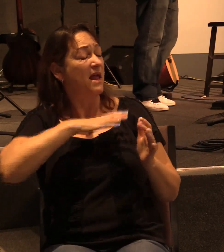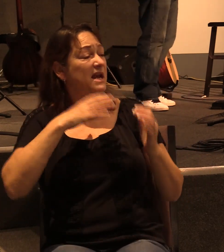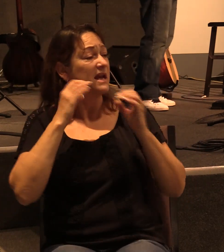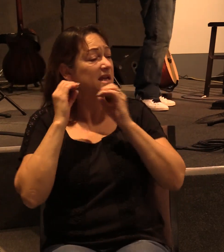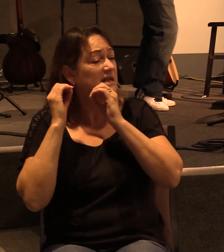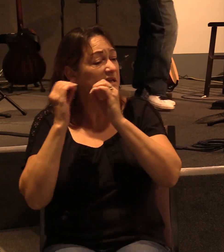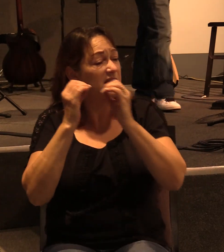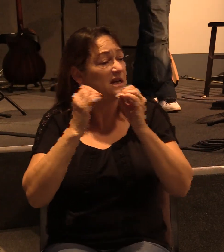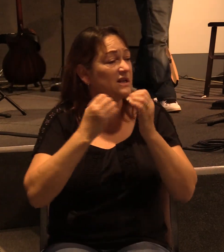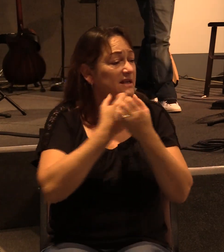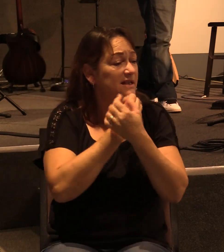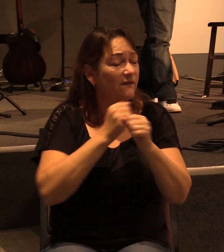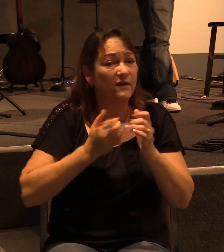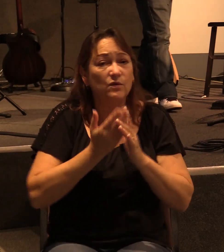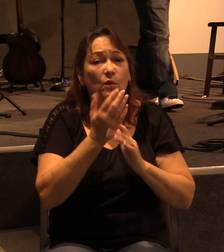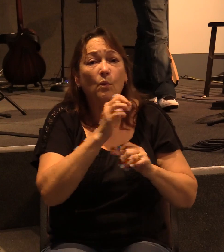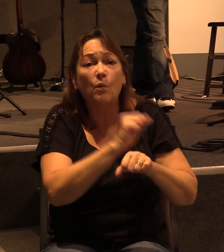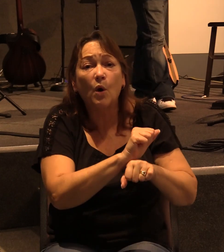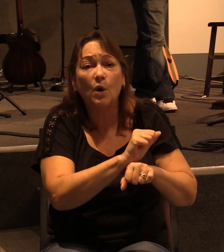salvation through works,